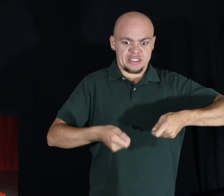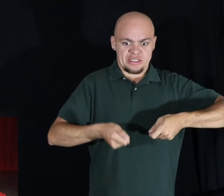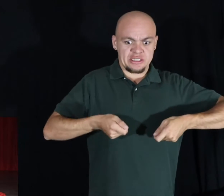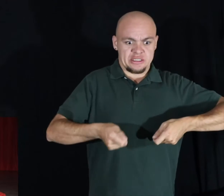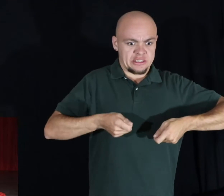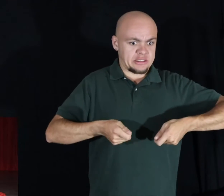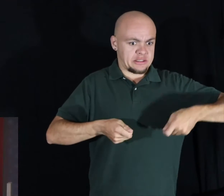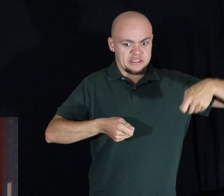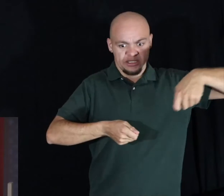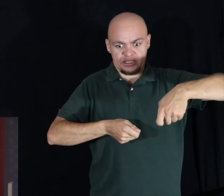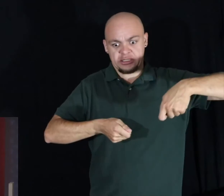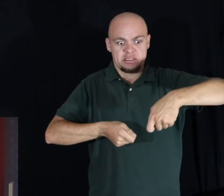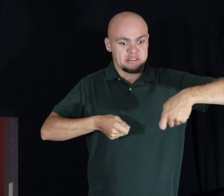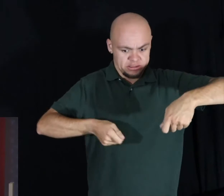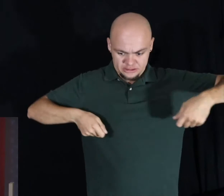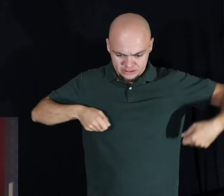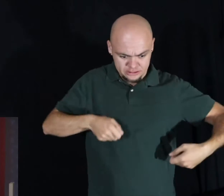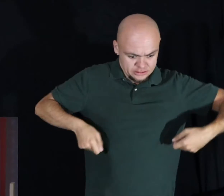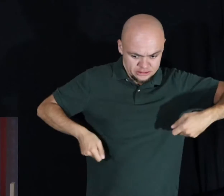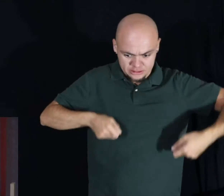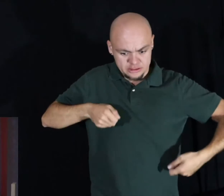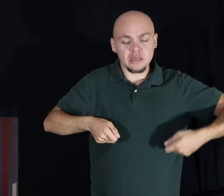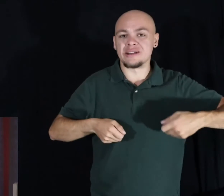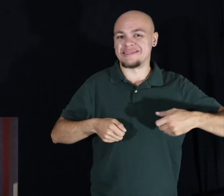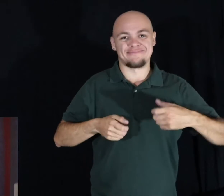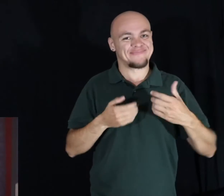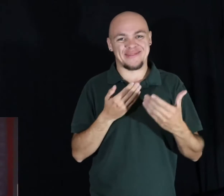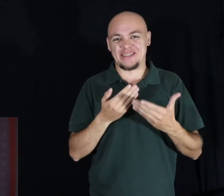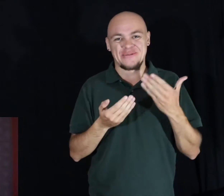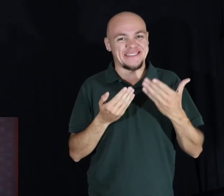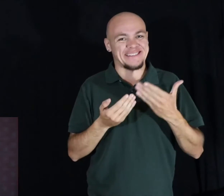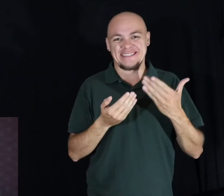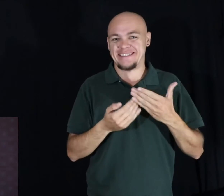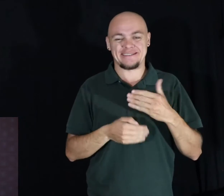pans, and sharp knives. It wasn't very easy.